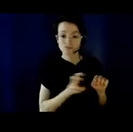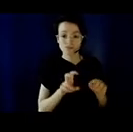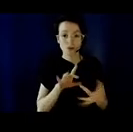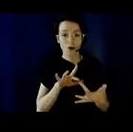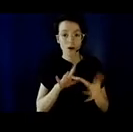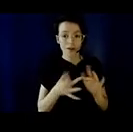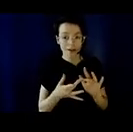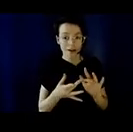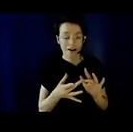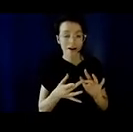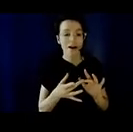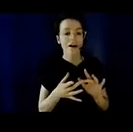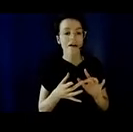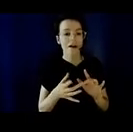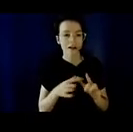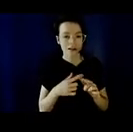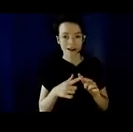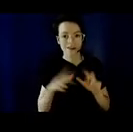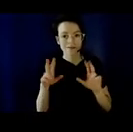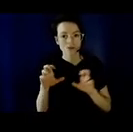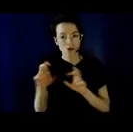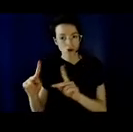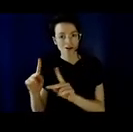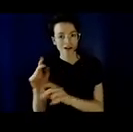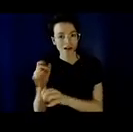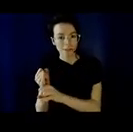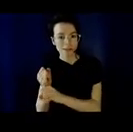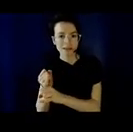my teaching with disabled speech in various ways.